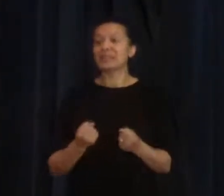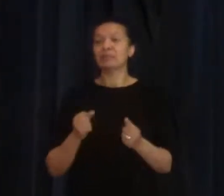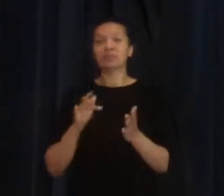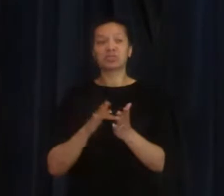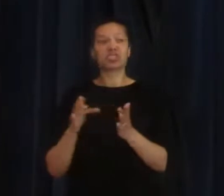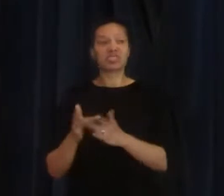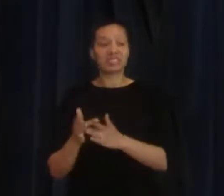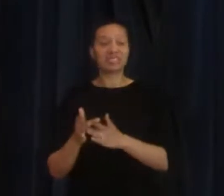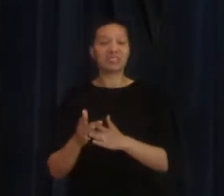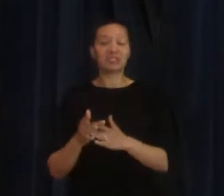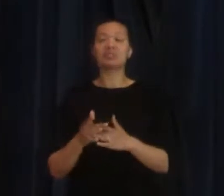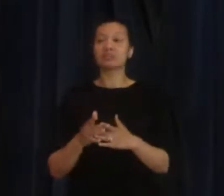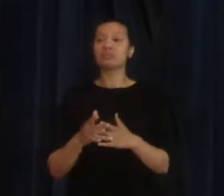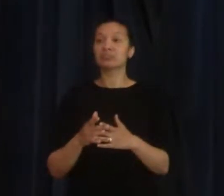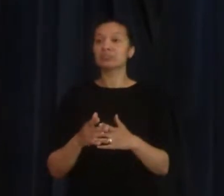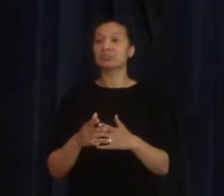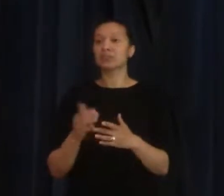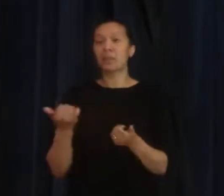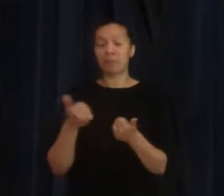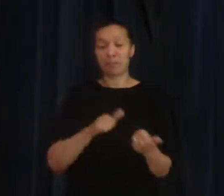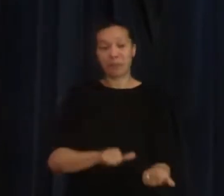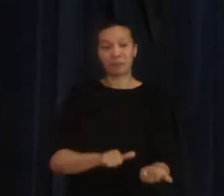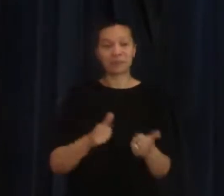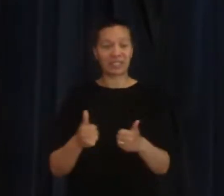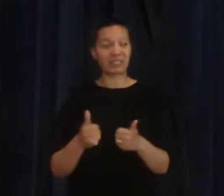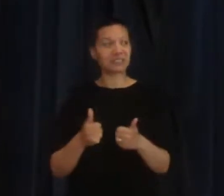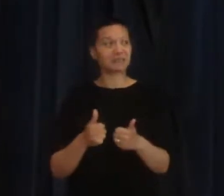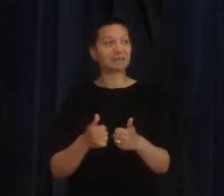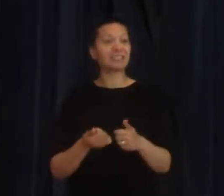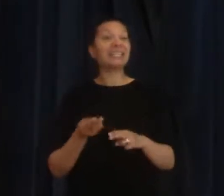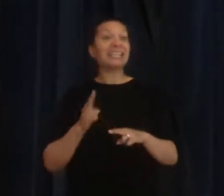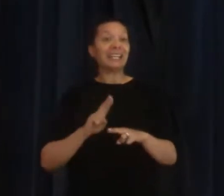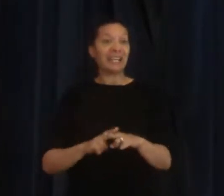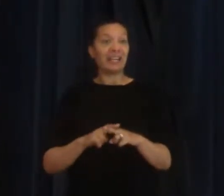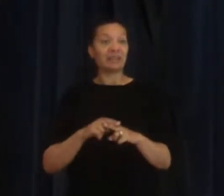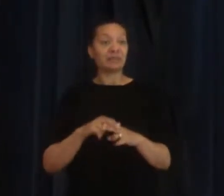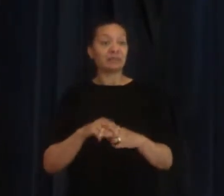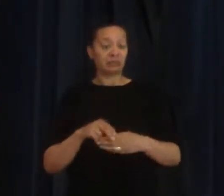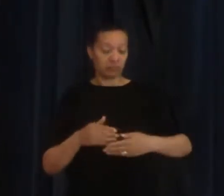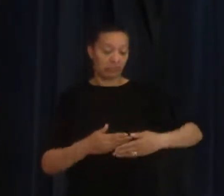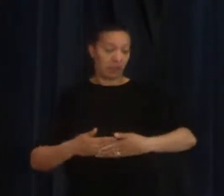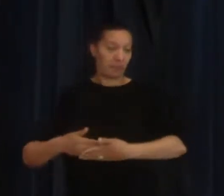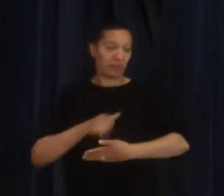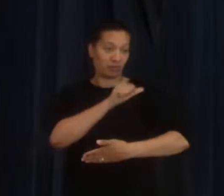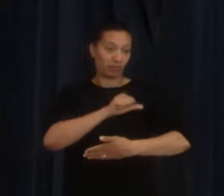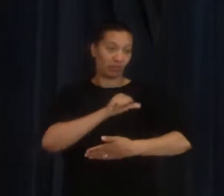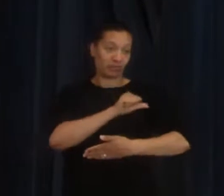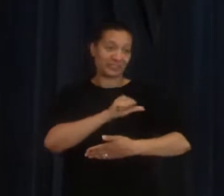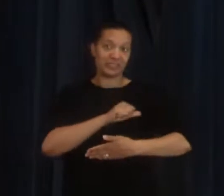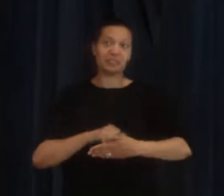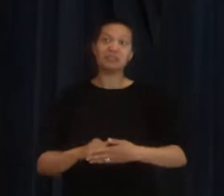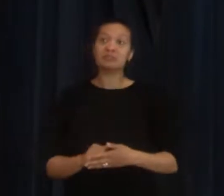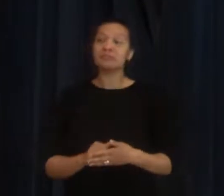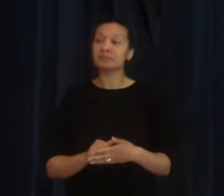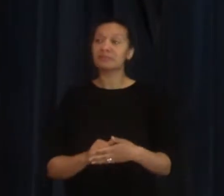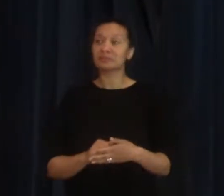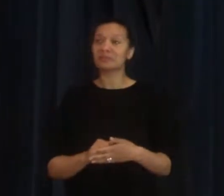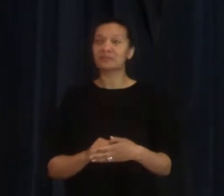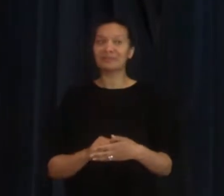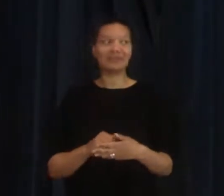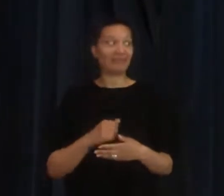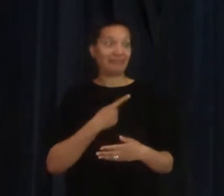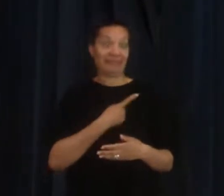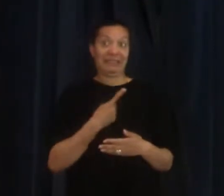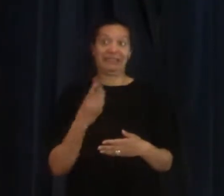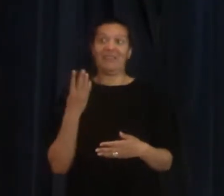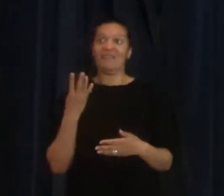baptised. If you were christened as a child, and I was christened as a child, it seems a long time ago, 45